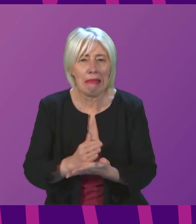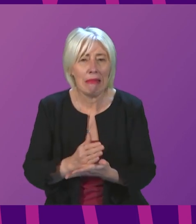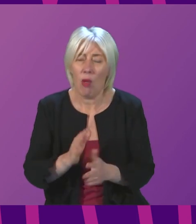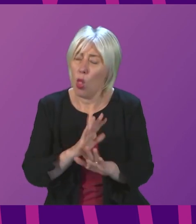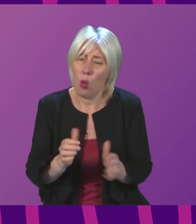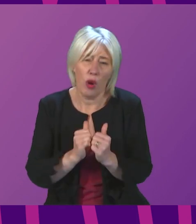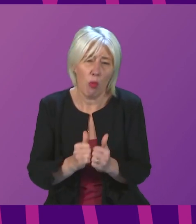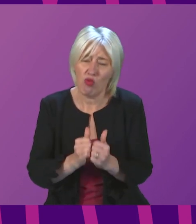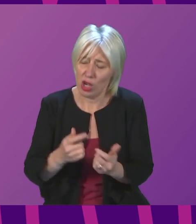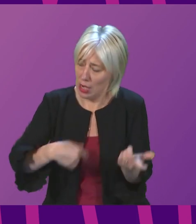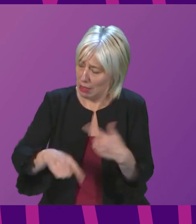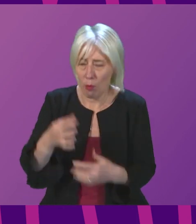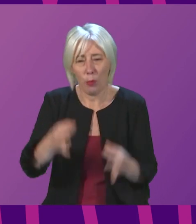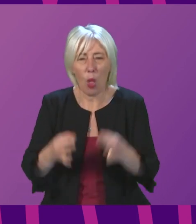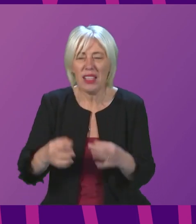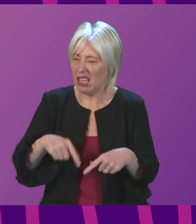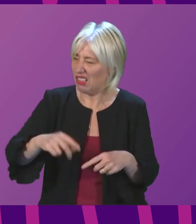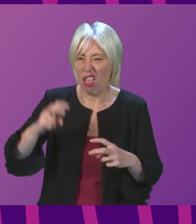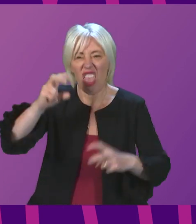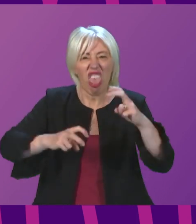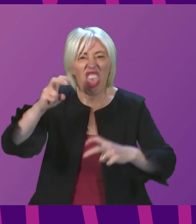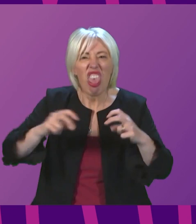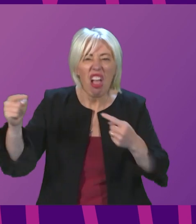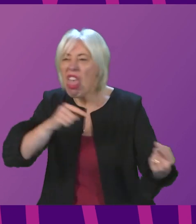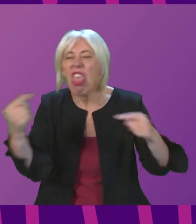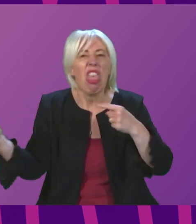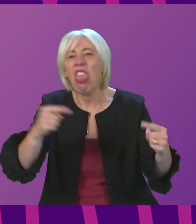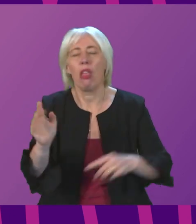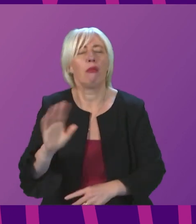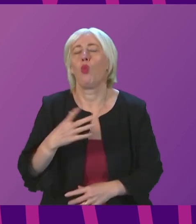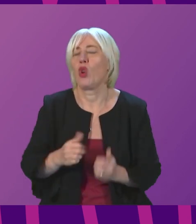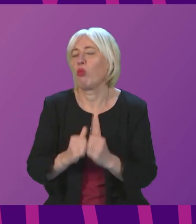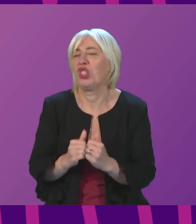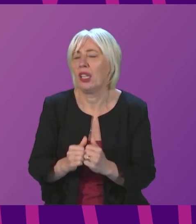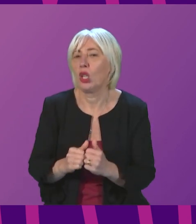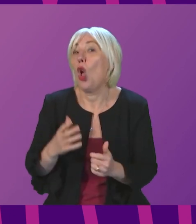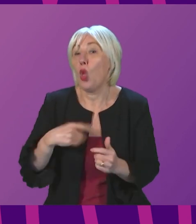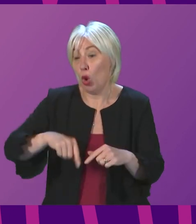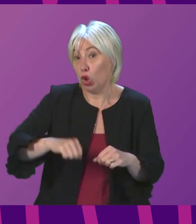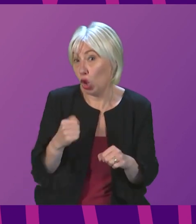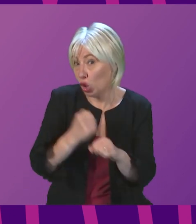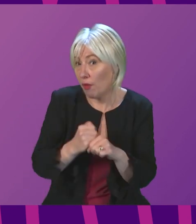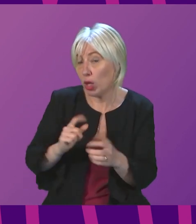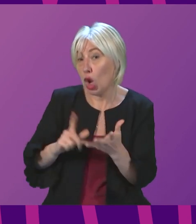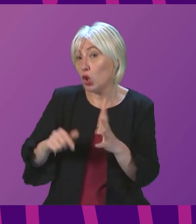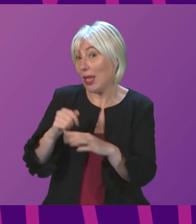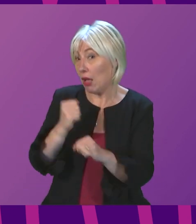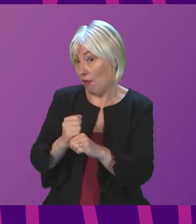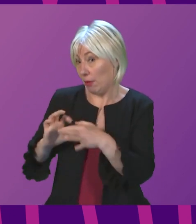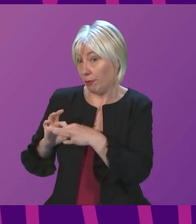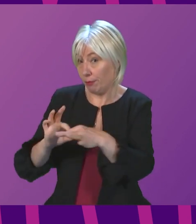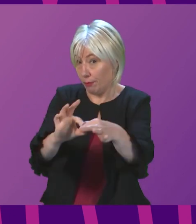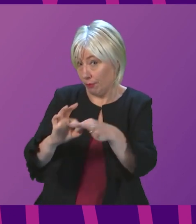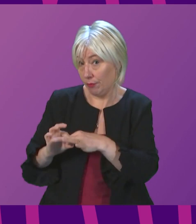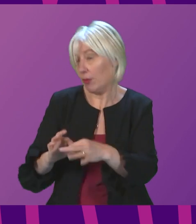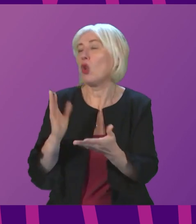is politics or bickering. What they will expect is both the Scottish and the UK Government to work together in the national interest